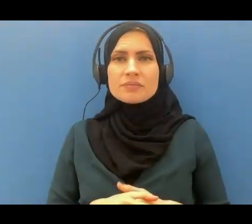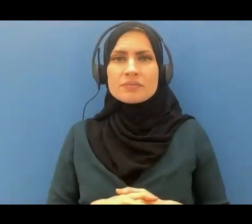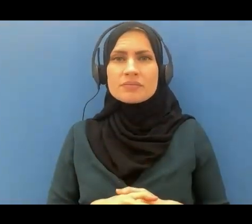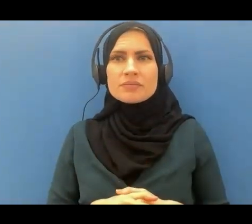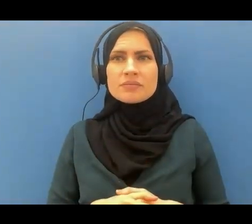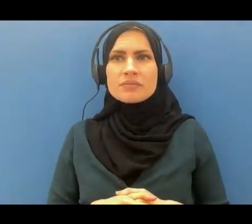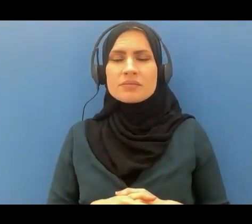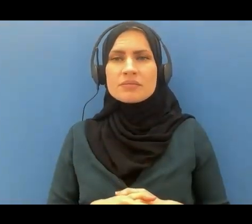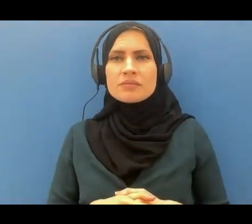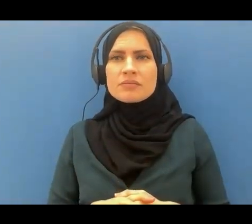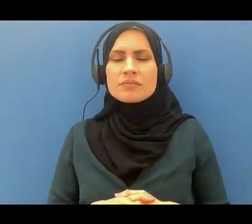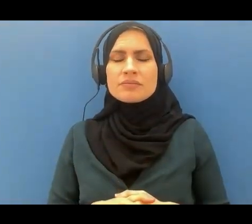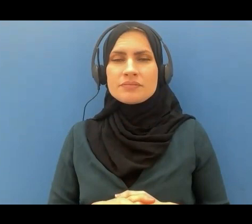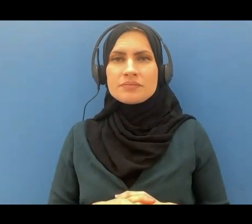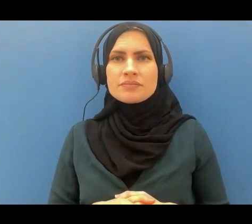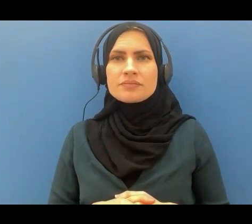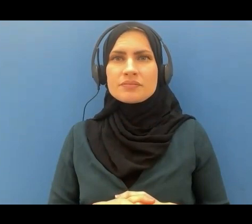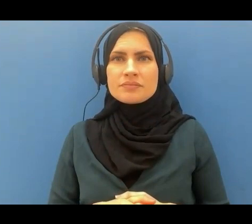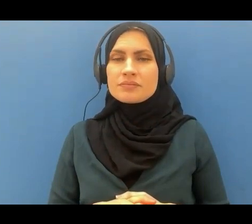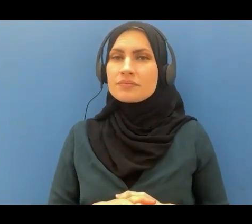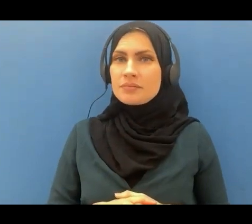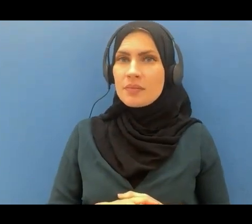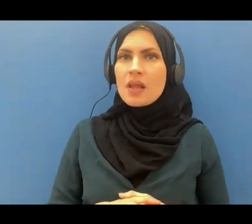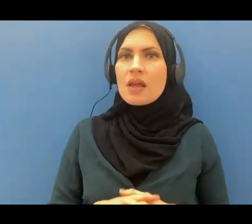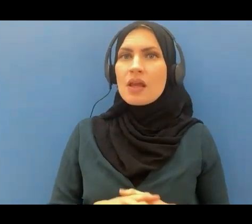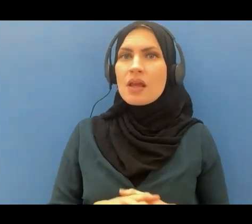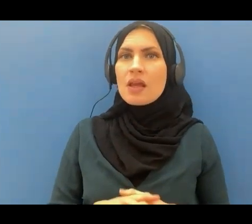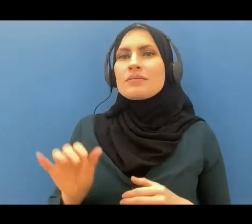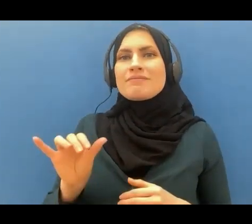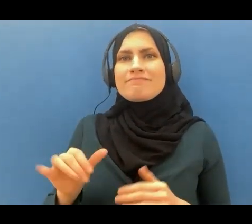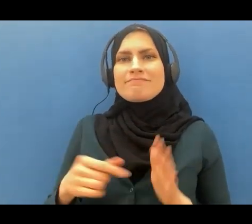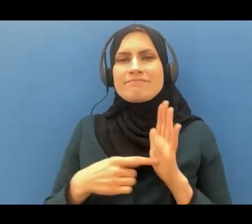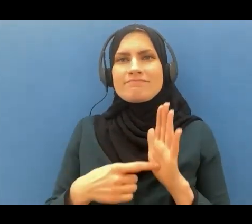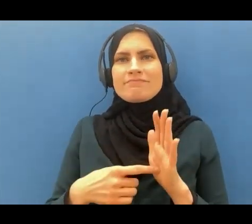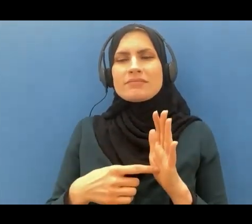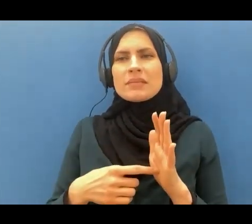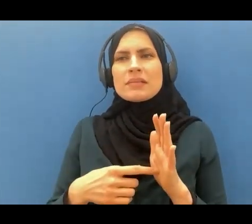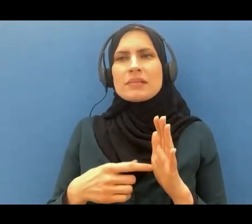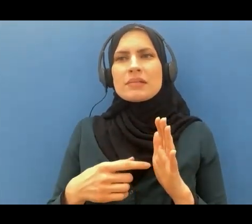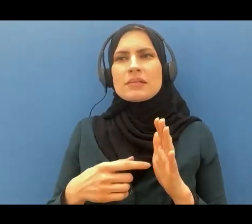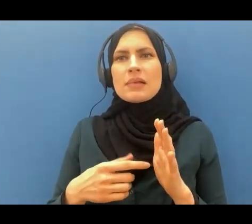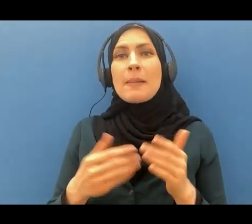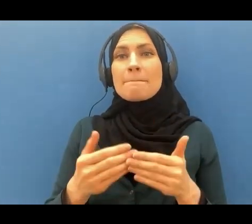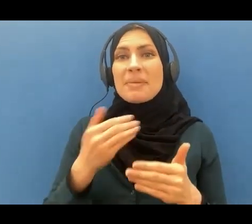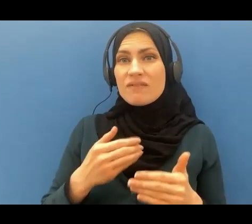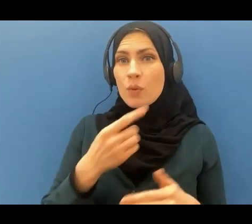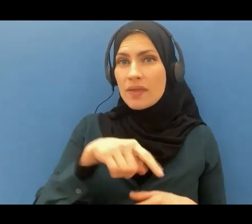so it says before them before them the people of Noor have belied